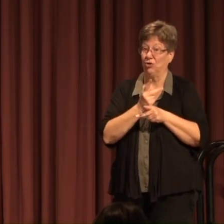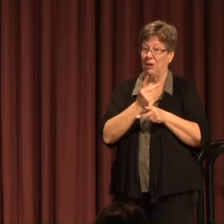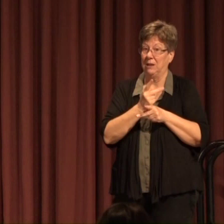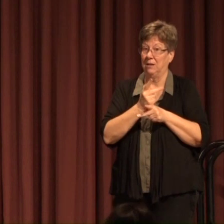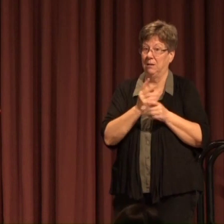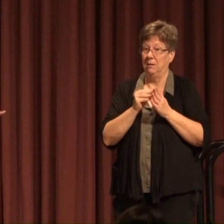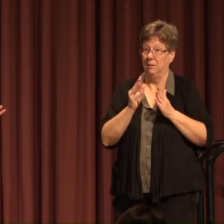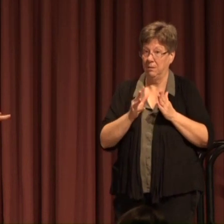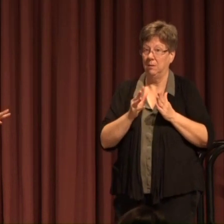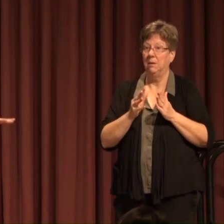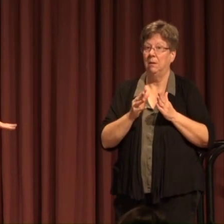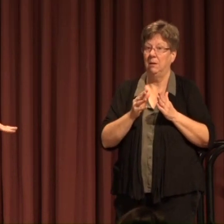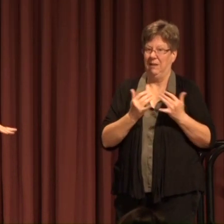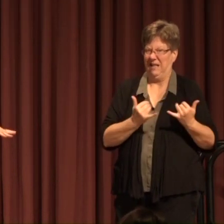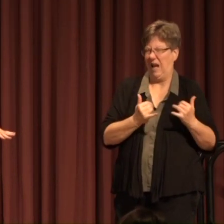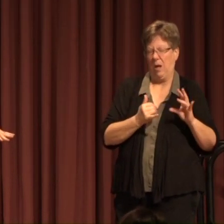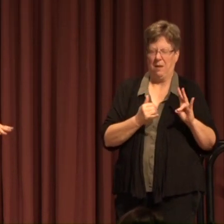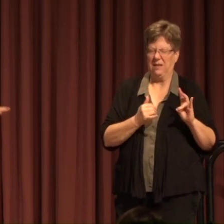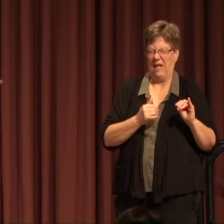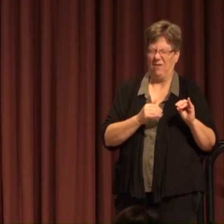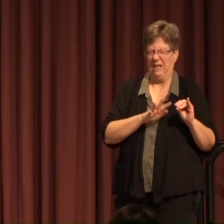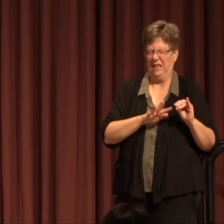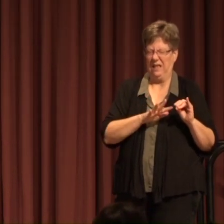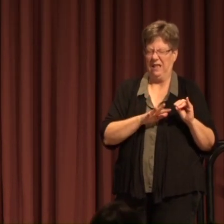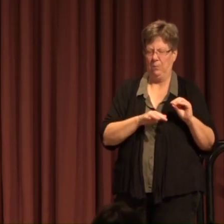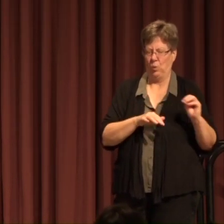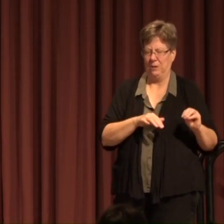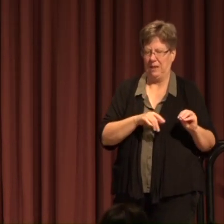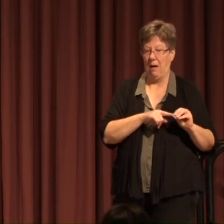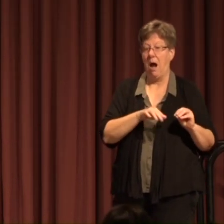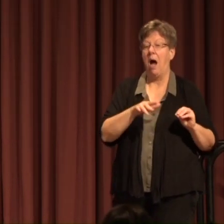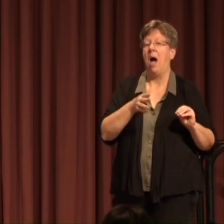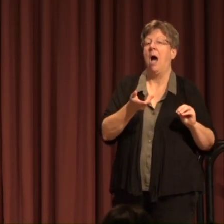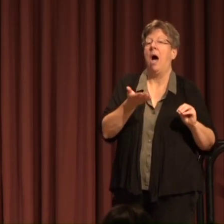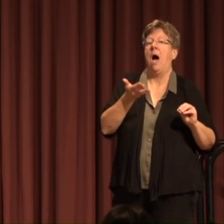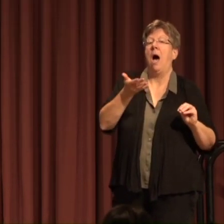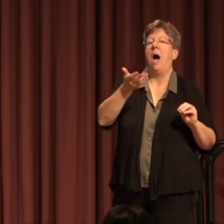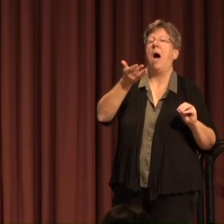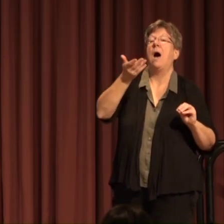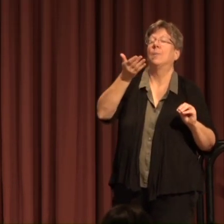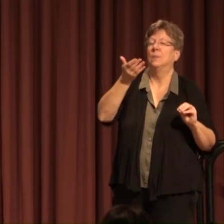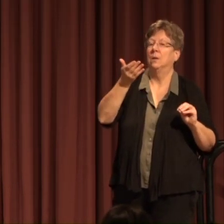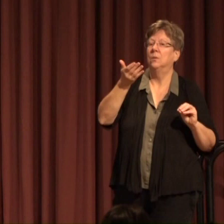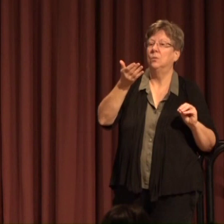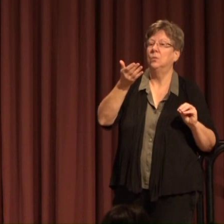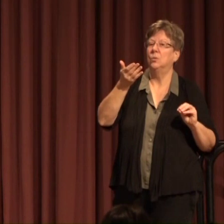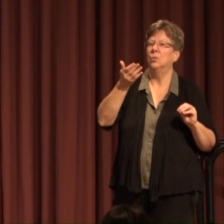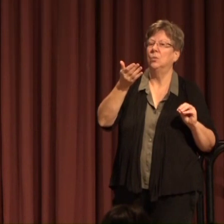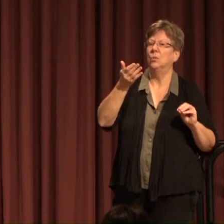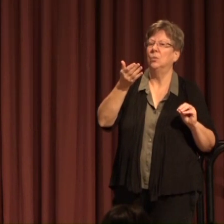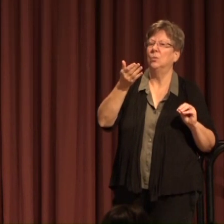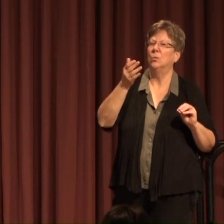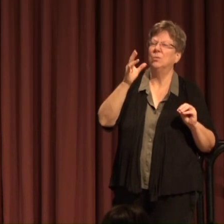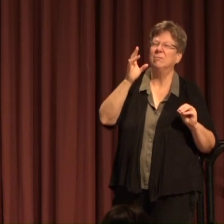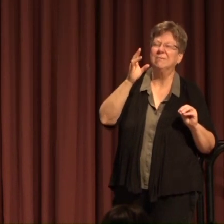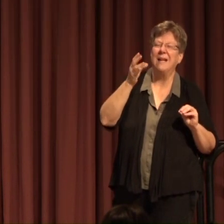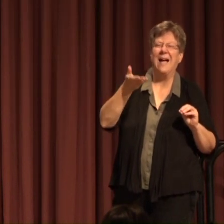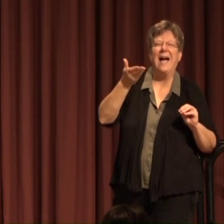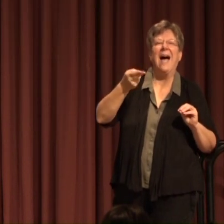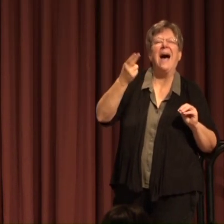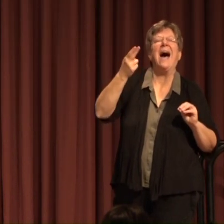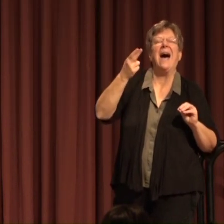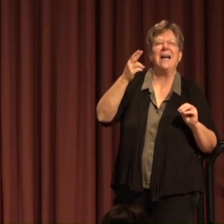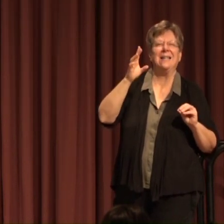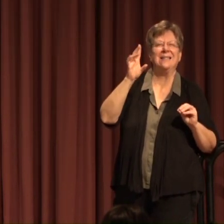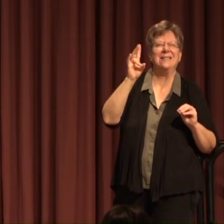Goes from 70% ish Up to at least High 70s And then eventually